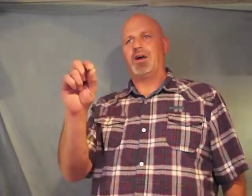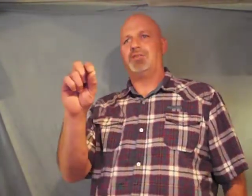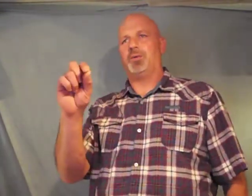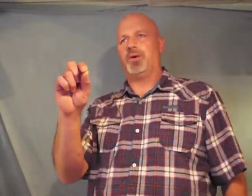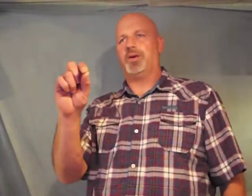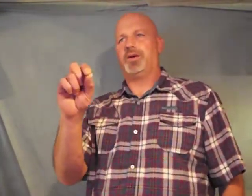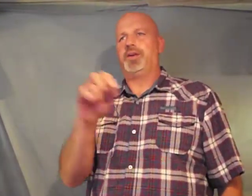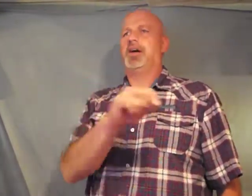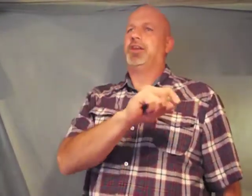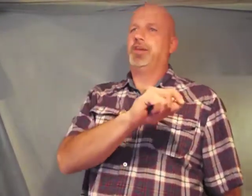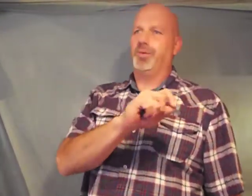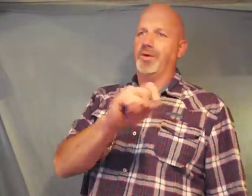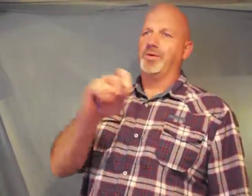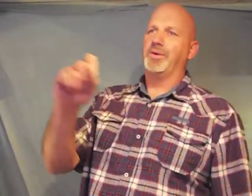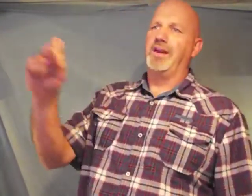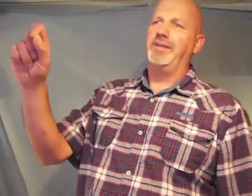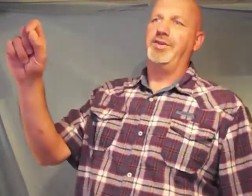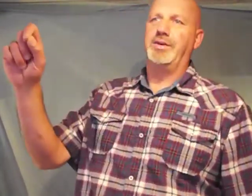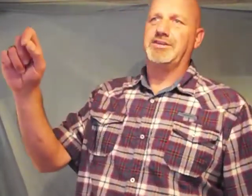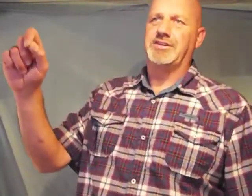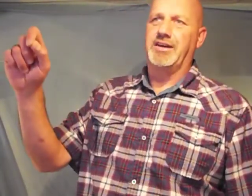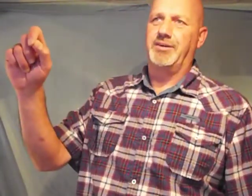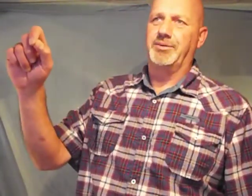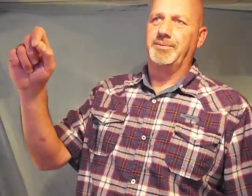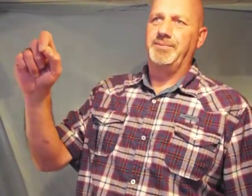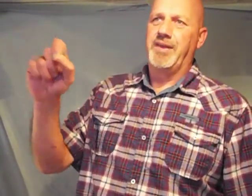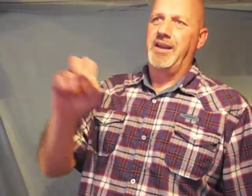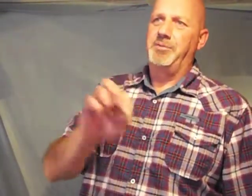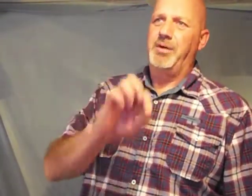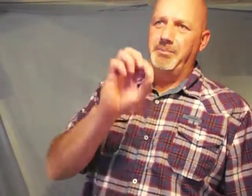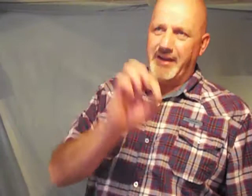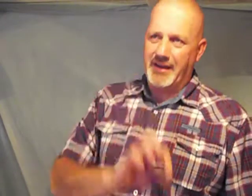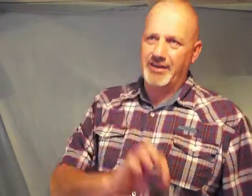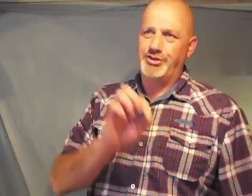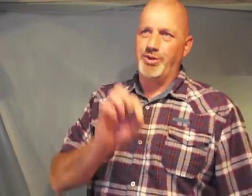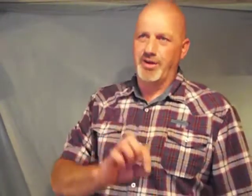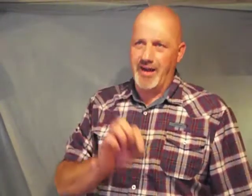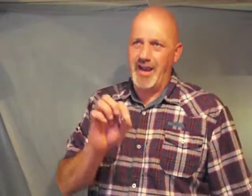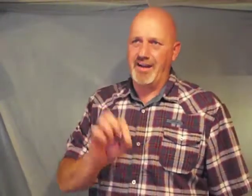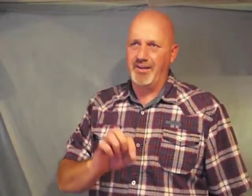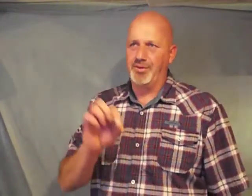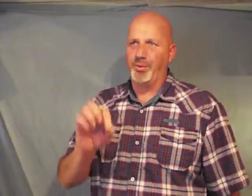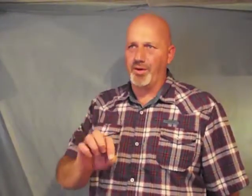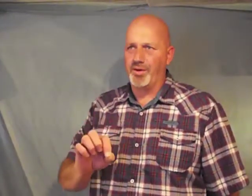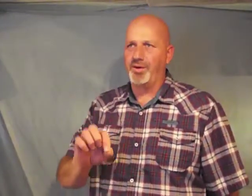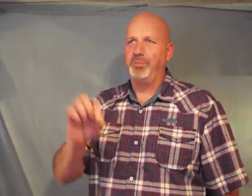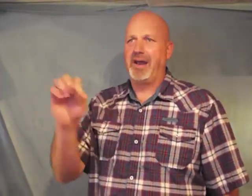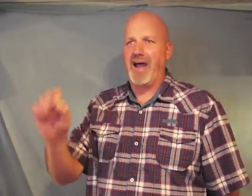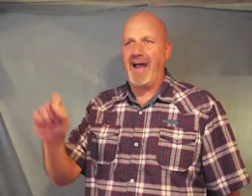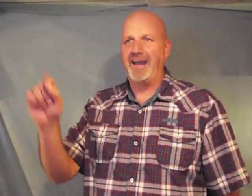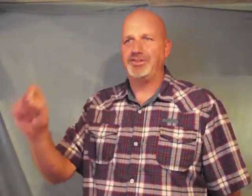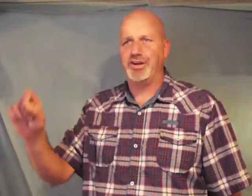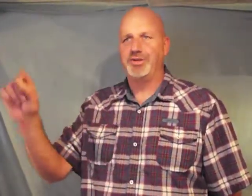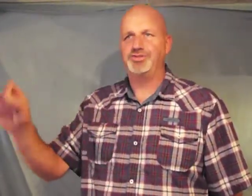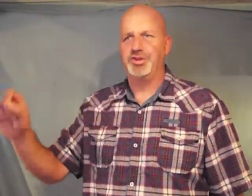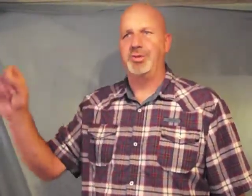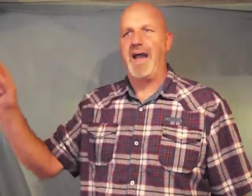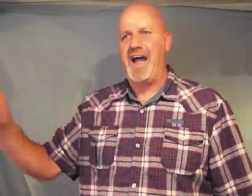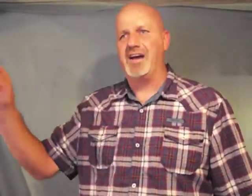of the world the world would love you as its own but because you are not of the world but I chose you out